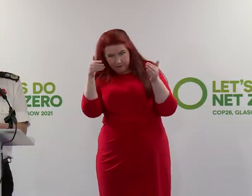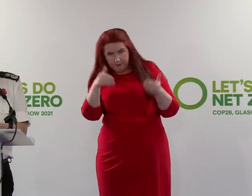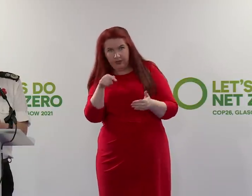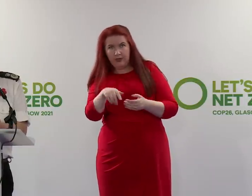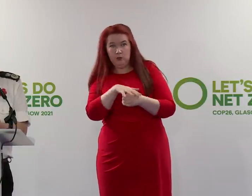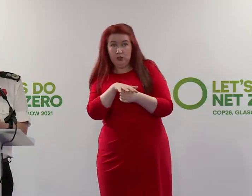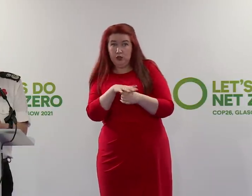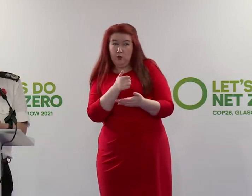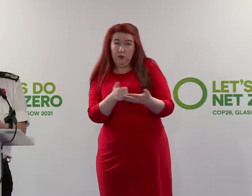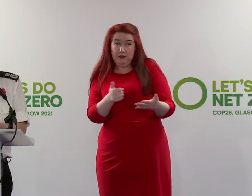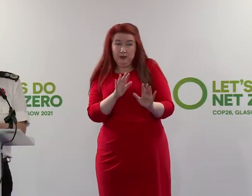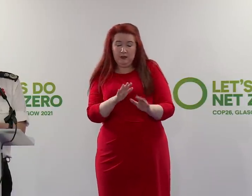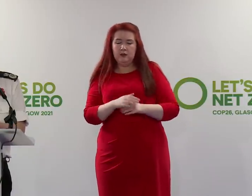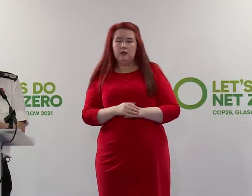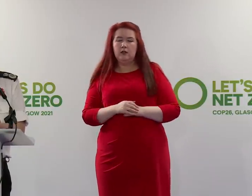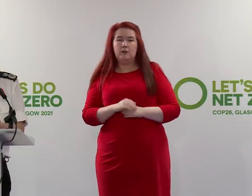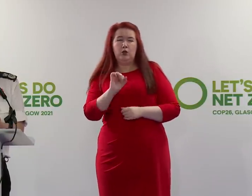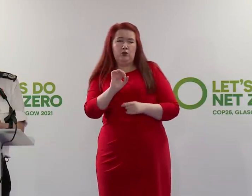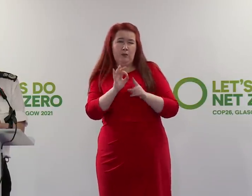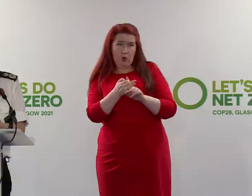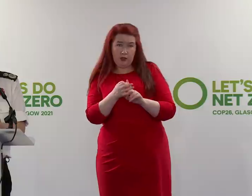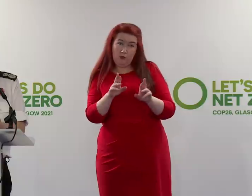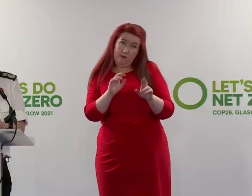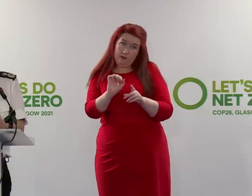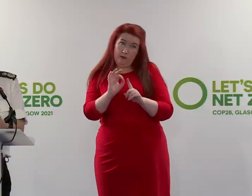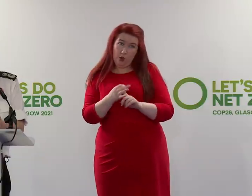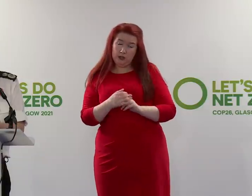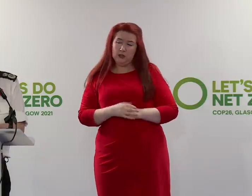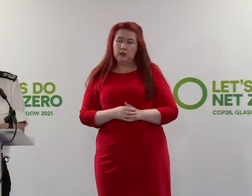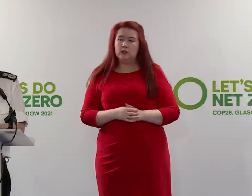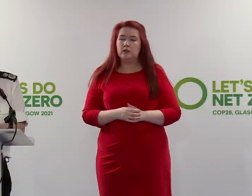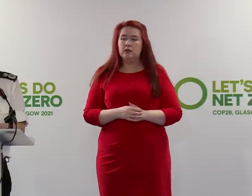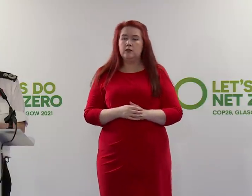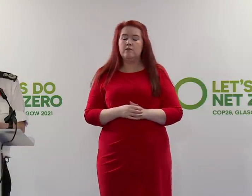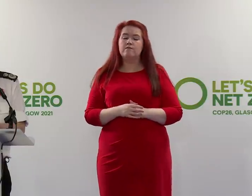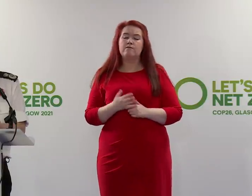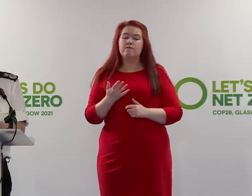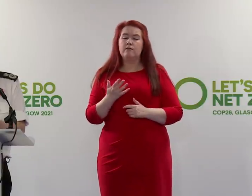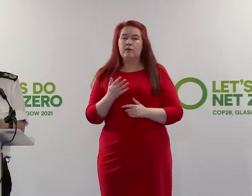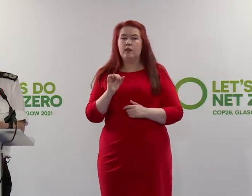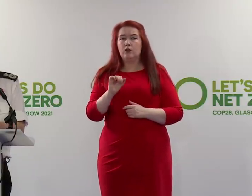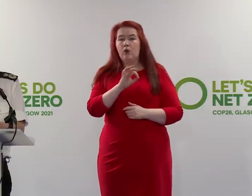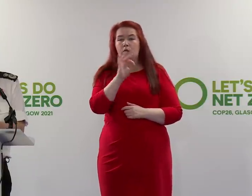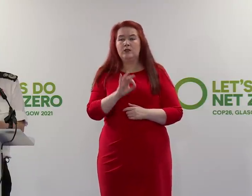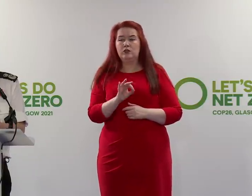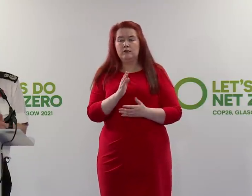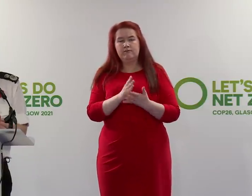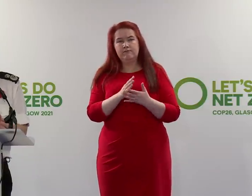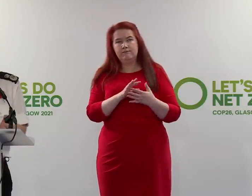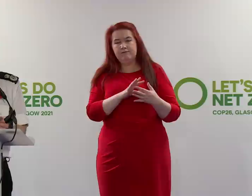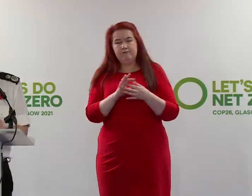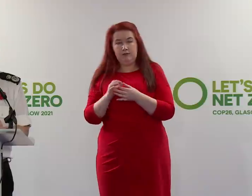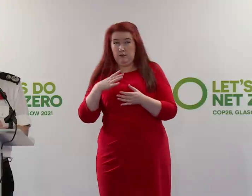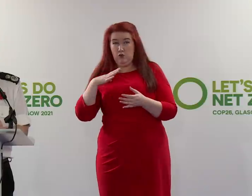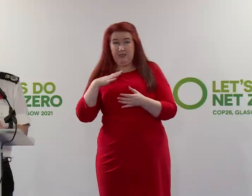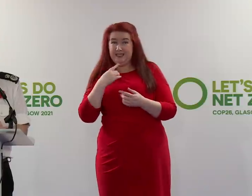time. But I think the point you're making, I hope, or is inferred in your question, is consistent with issues and points of what